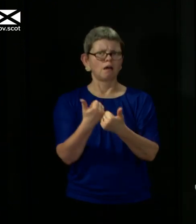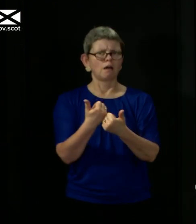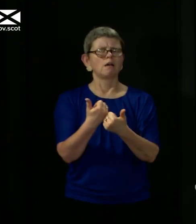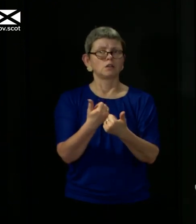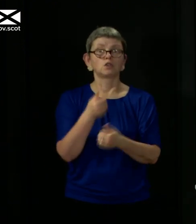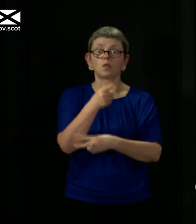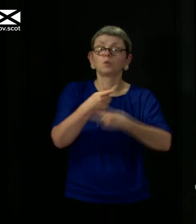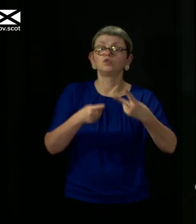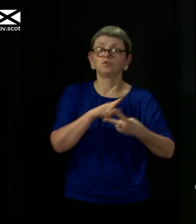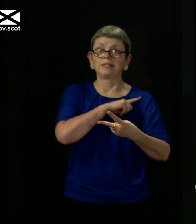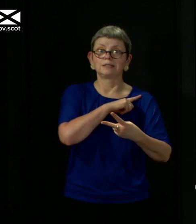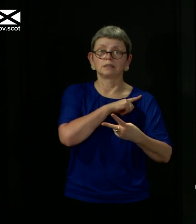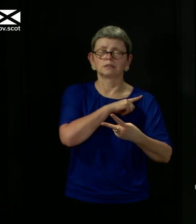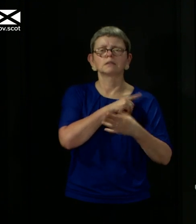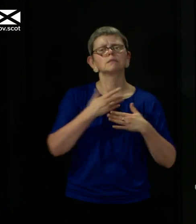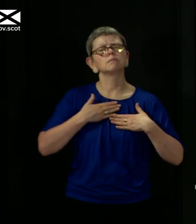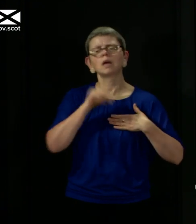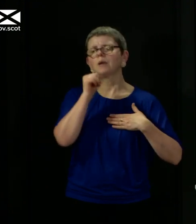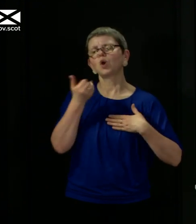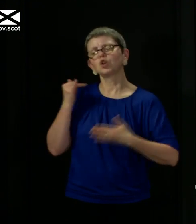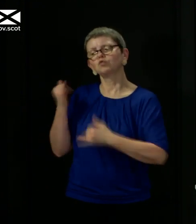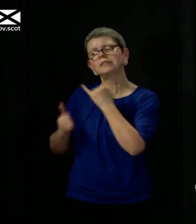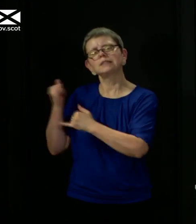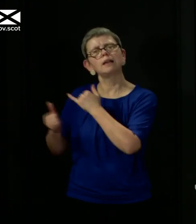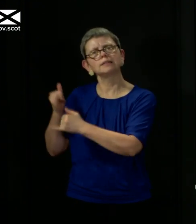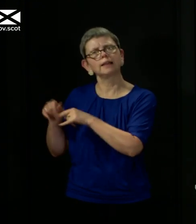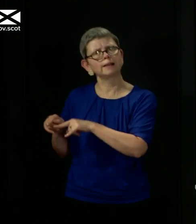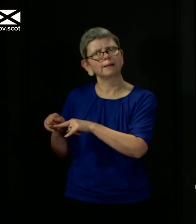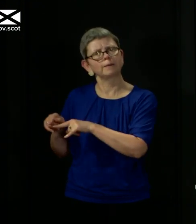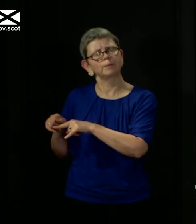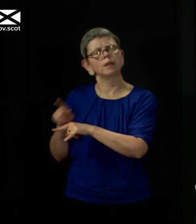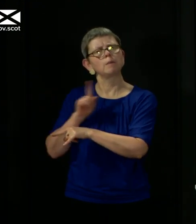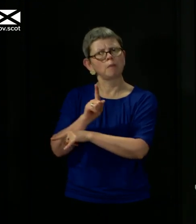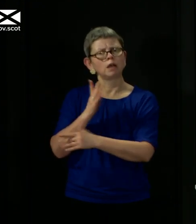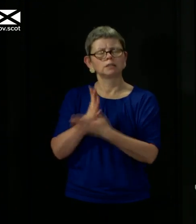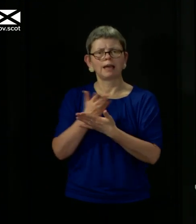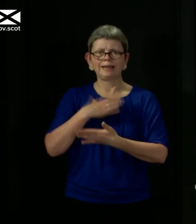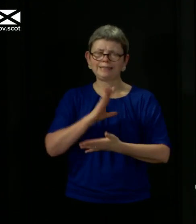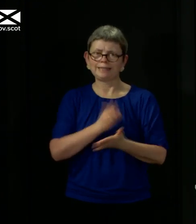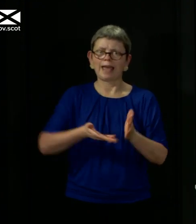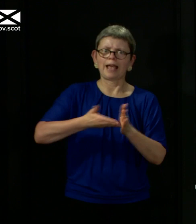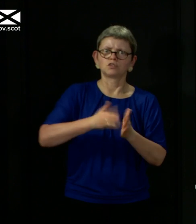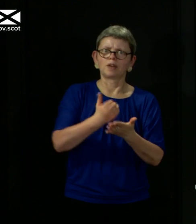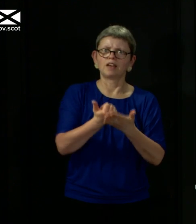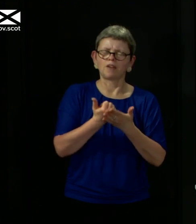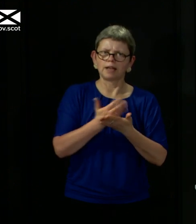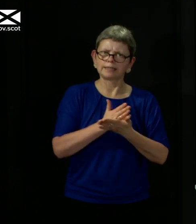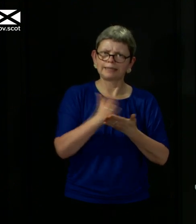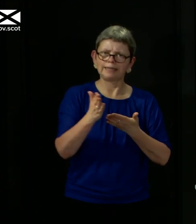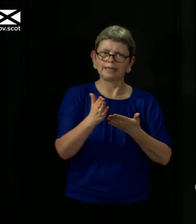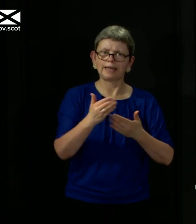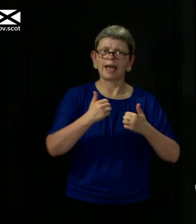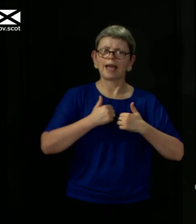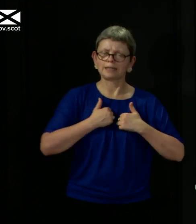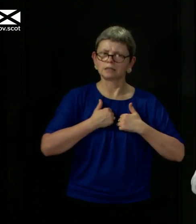not to be critical of SAGE, but to make sure that we built on that to give me as first minister the kind of advice that I needed and the ability